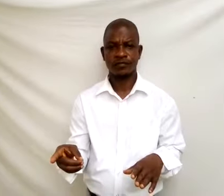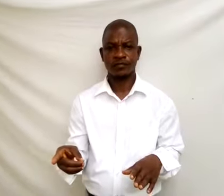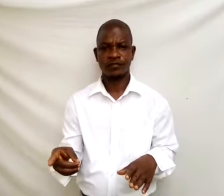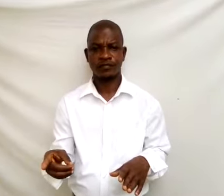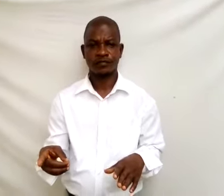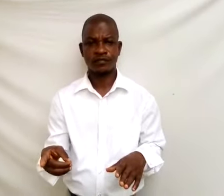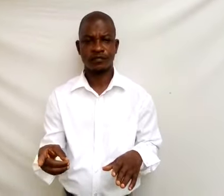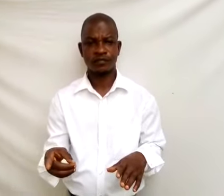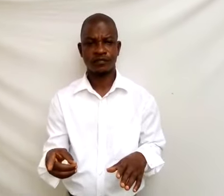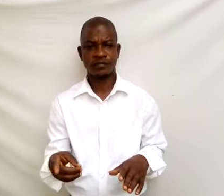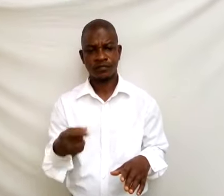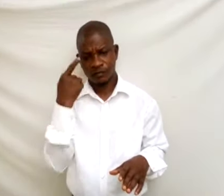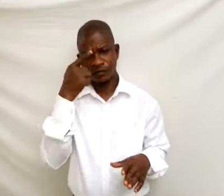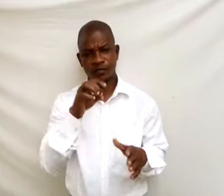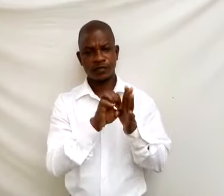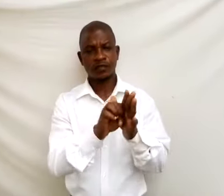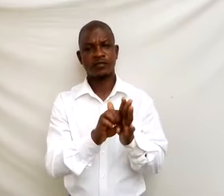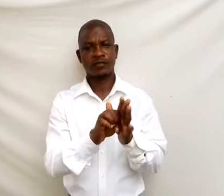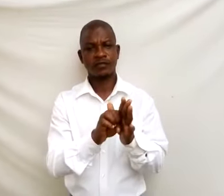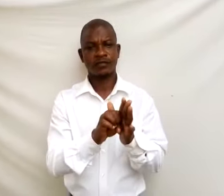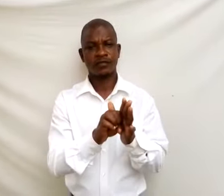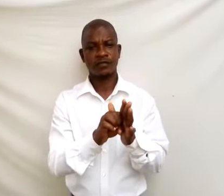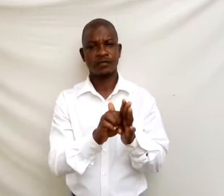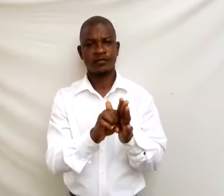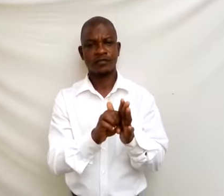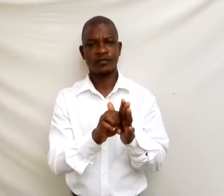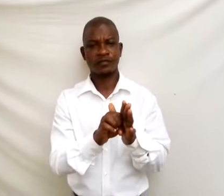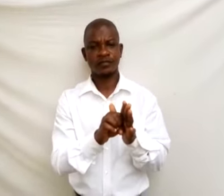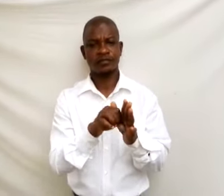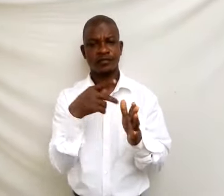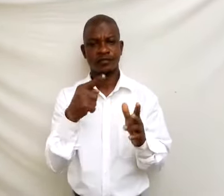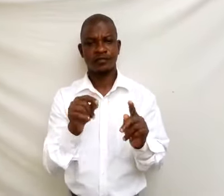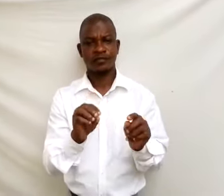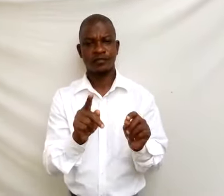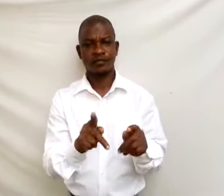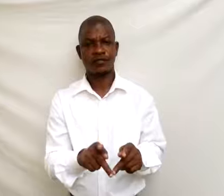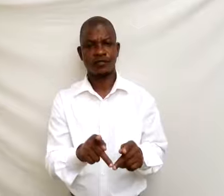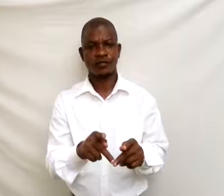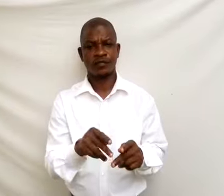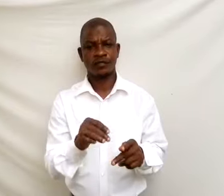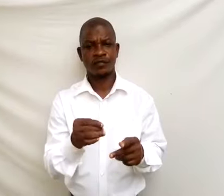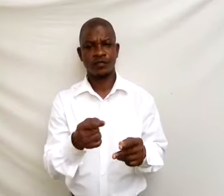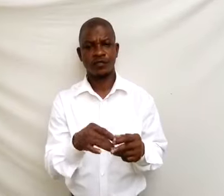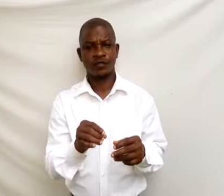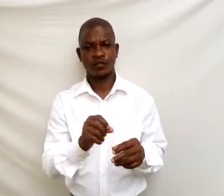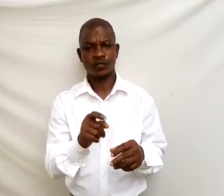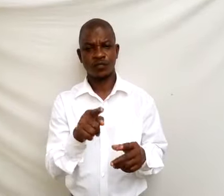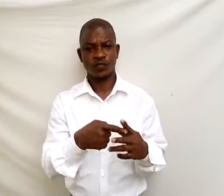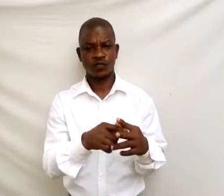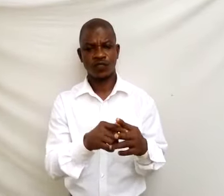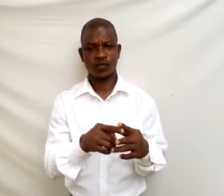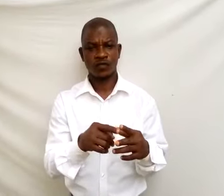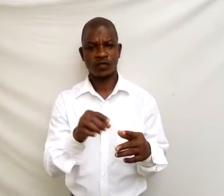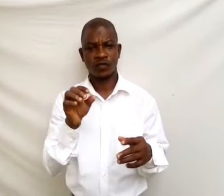For example, the operation star and lambda